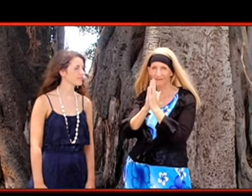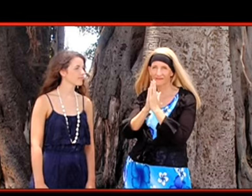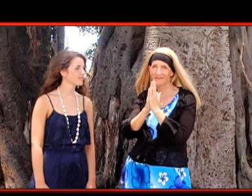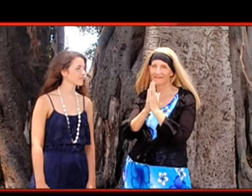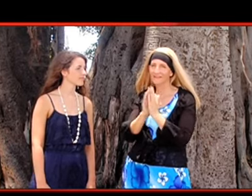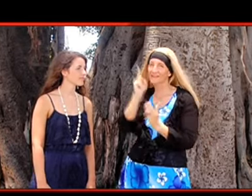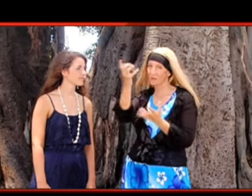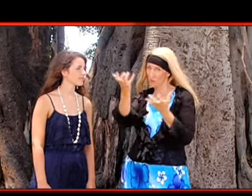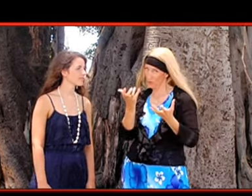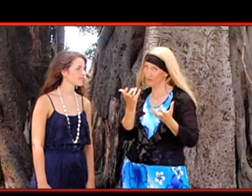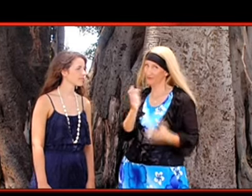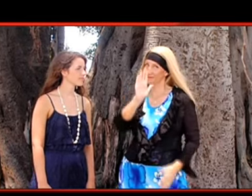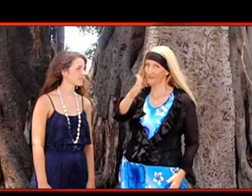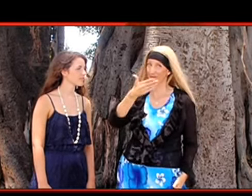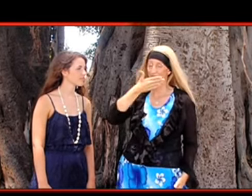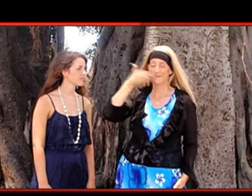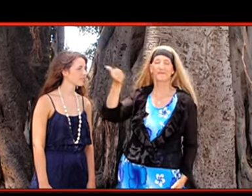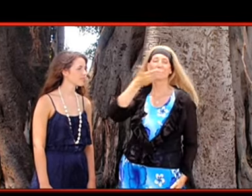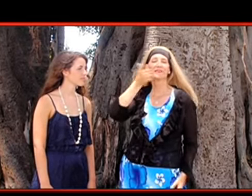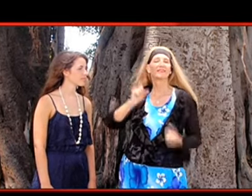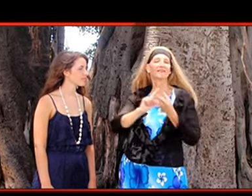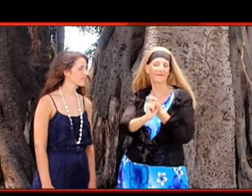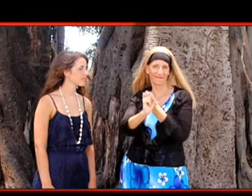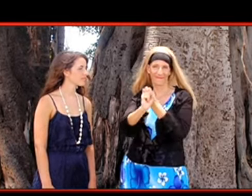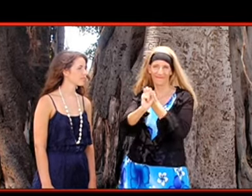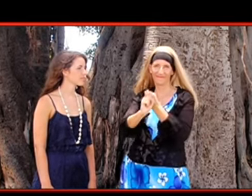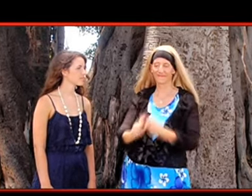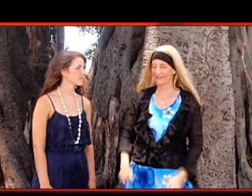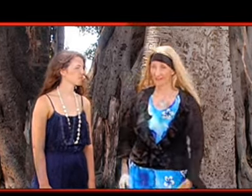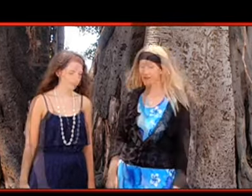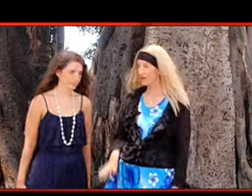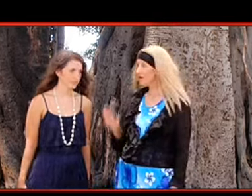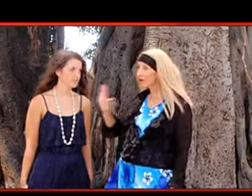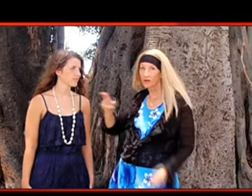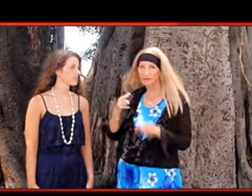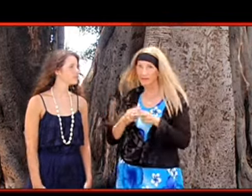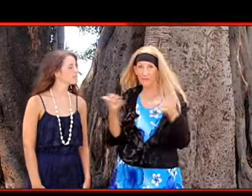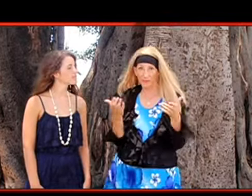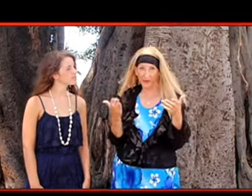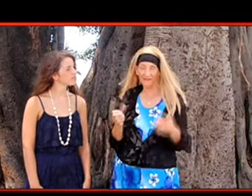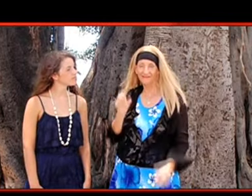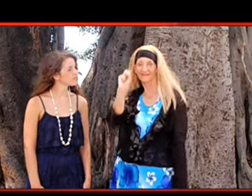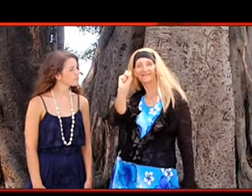Pray. Because he wants to be your best, best friend. And name is what?